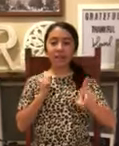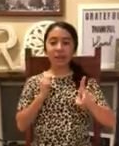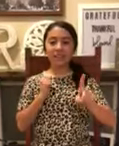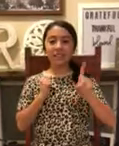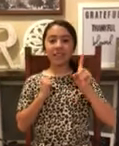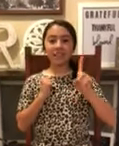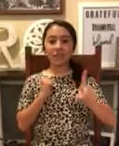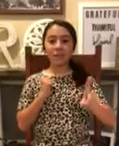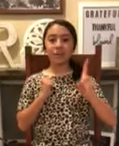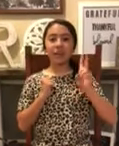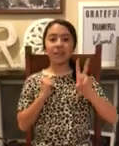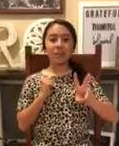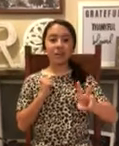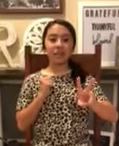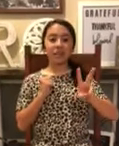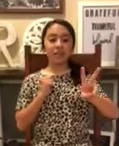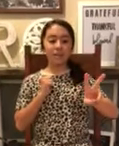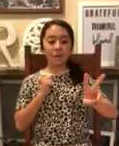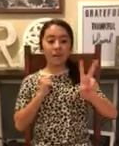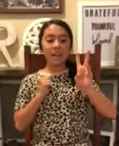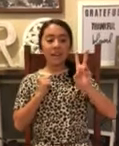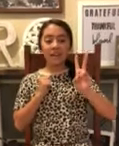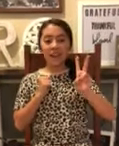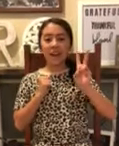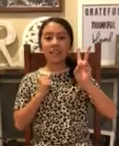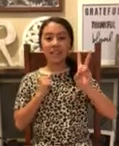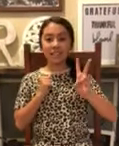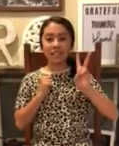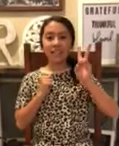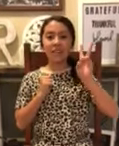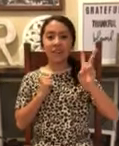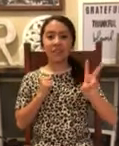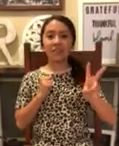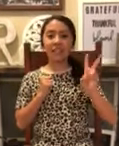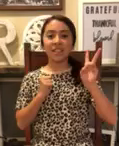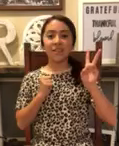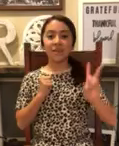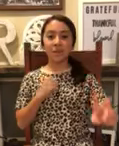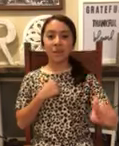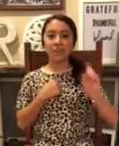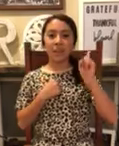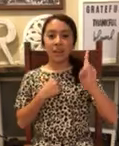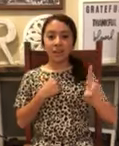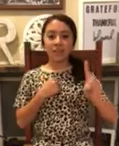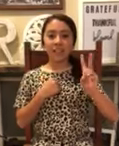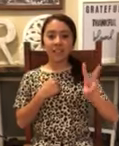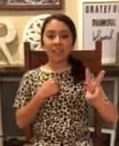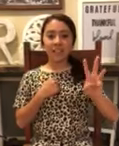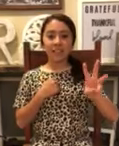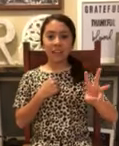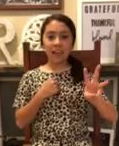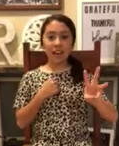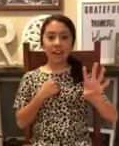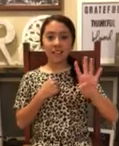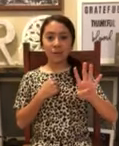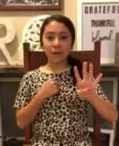22, and 24, now let's sing our 3's and 4's, 3, 6, 9, 12,